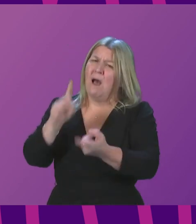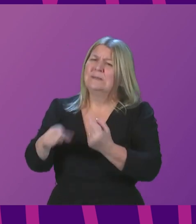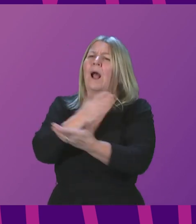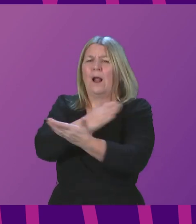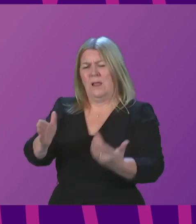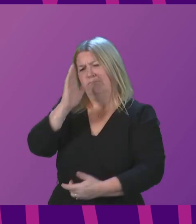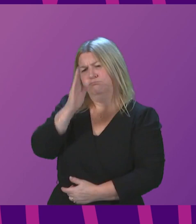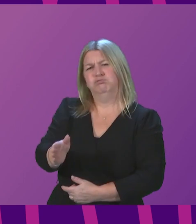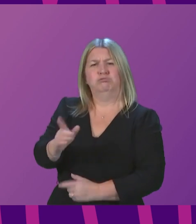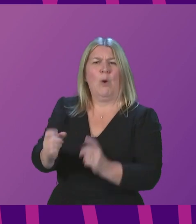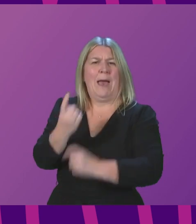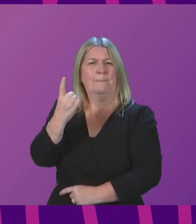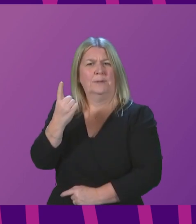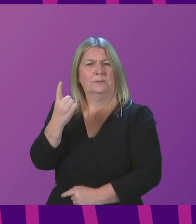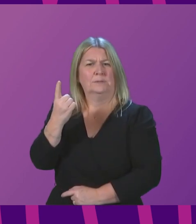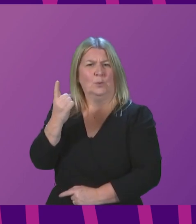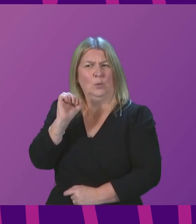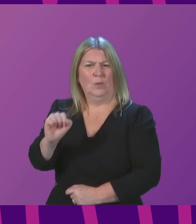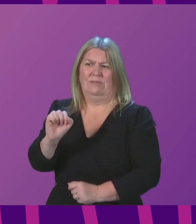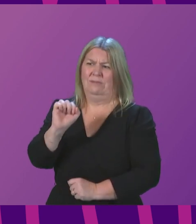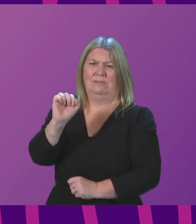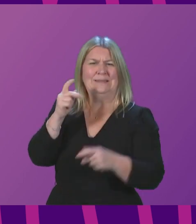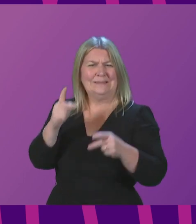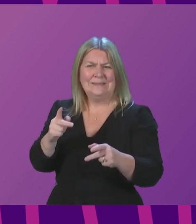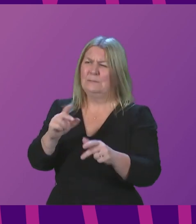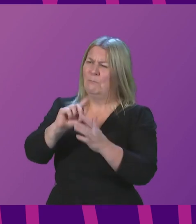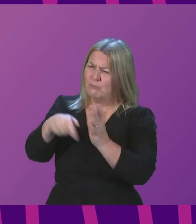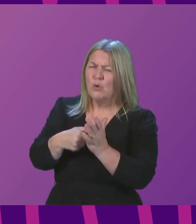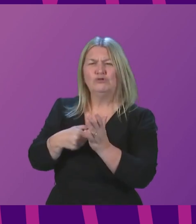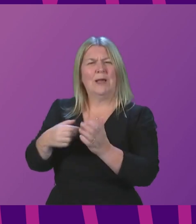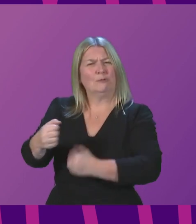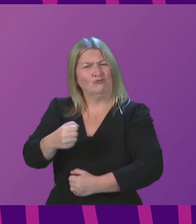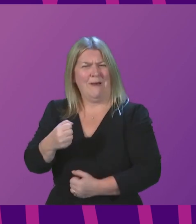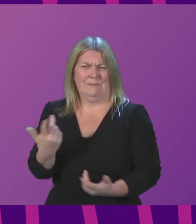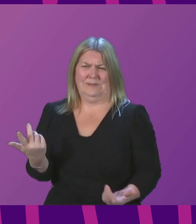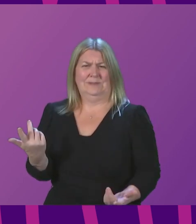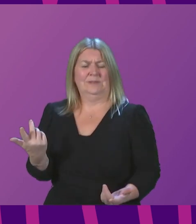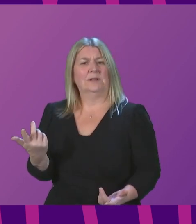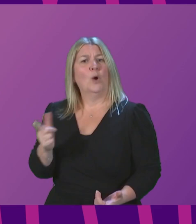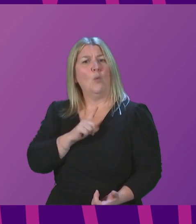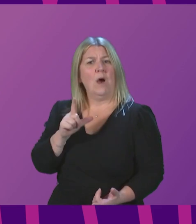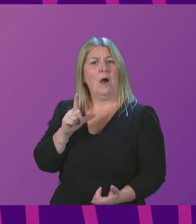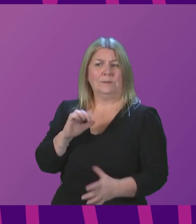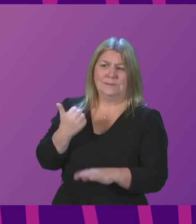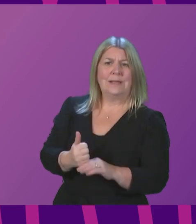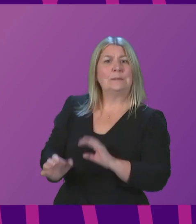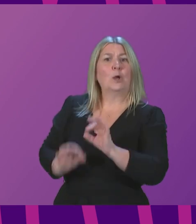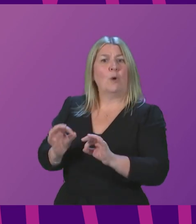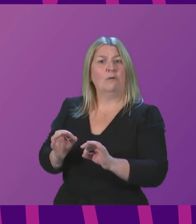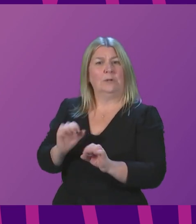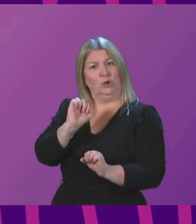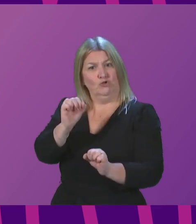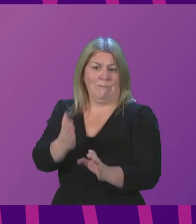trams. Will the First Minister shed light as to why an inquiry that was initiated by her predecessor